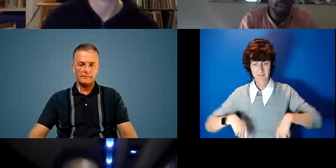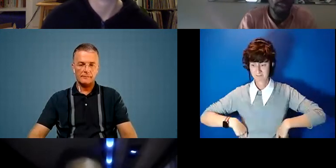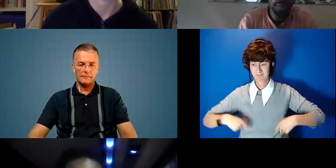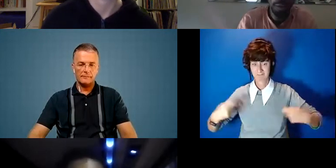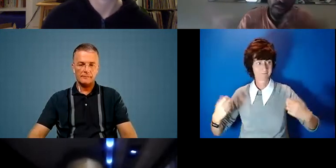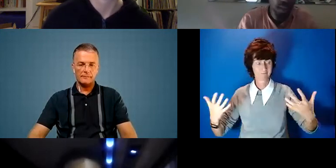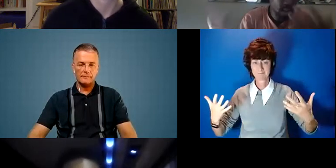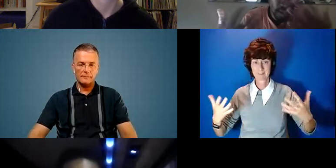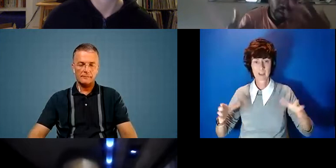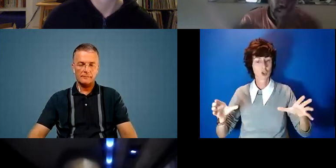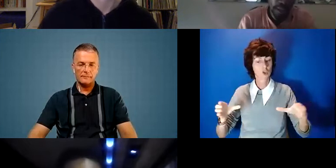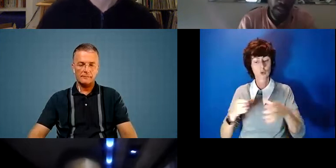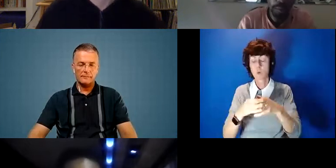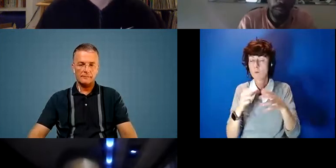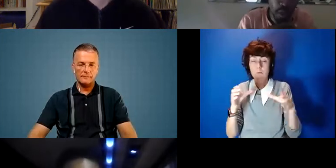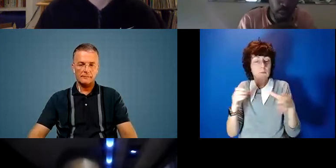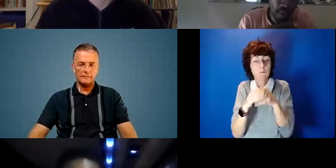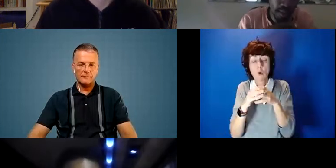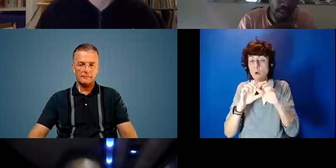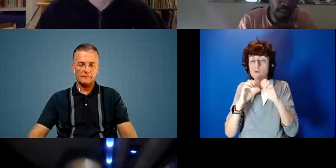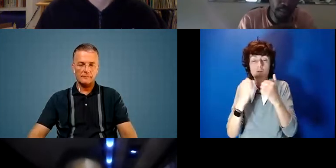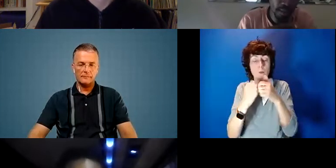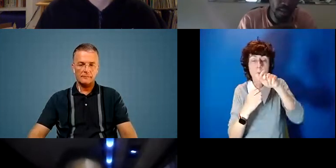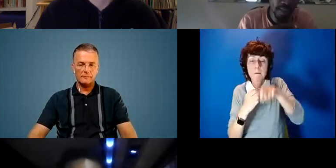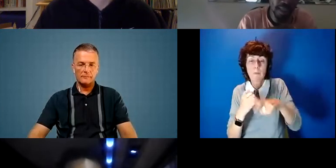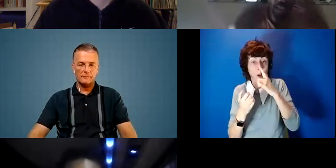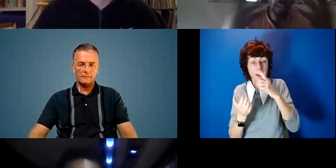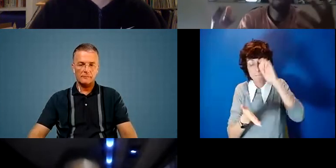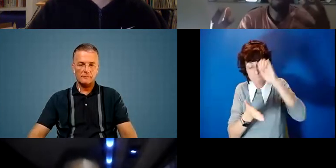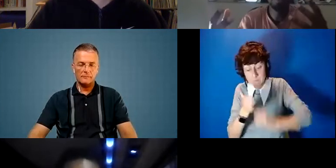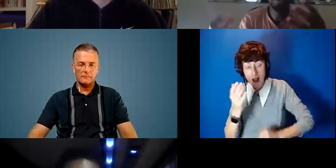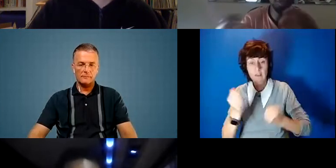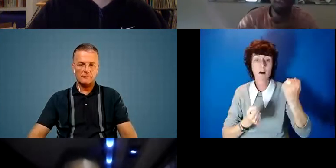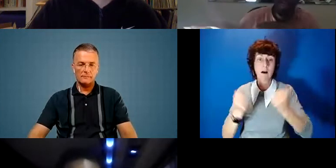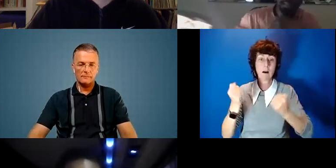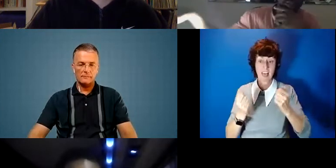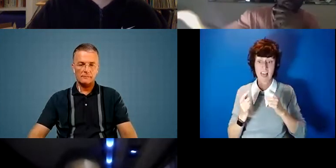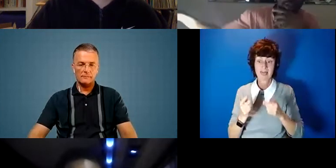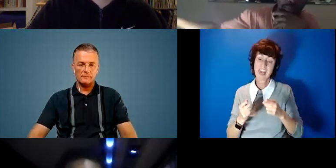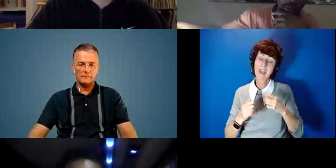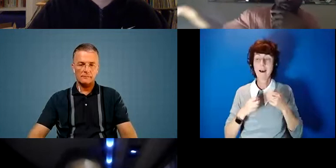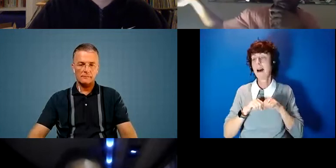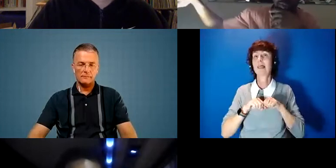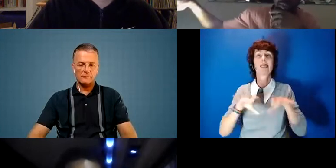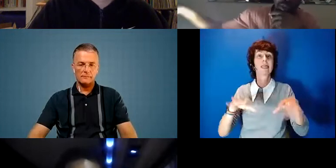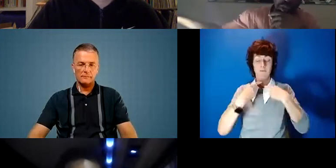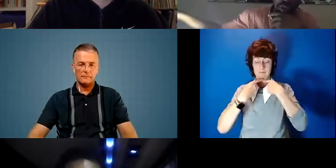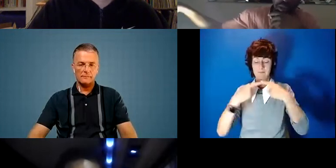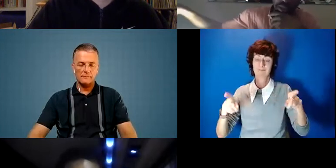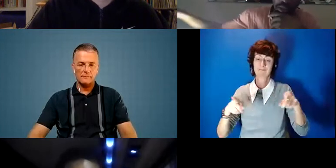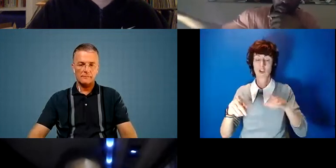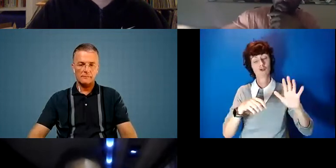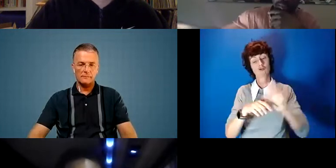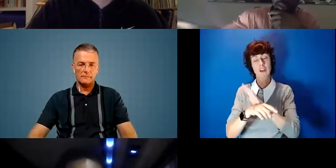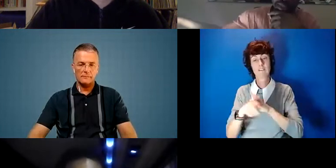people that can afford and will perpetuate this this idea of the green future. But do not speak of the destruction,